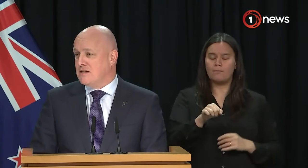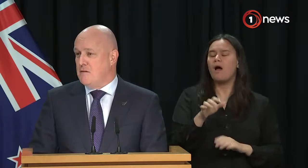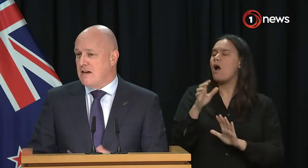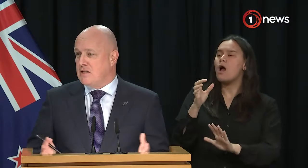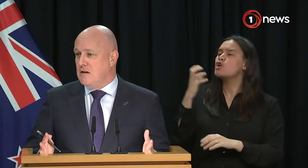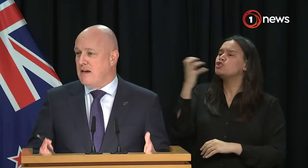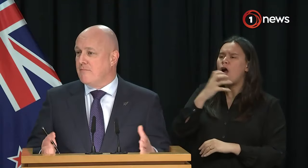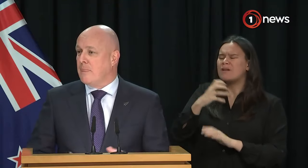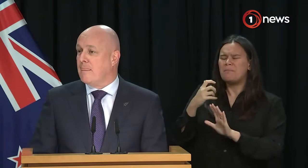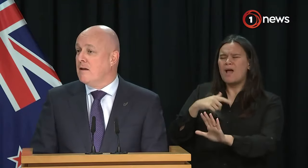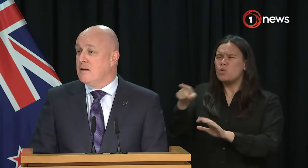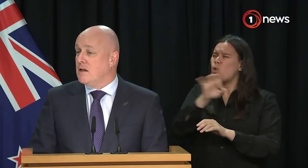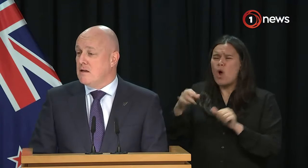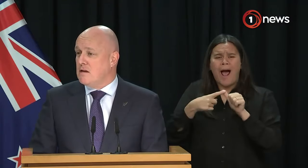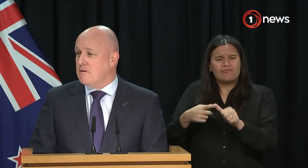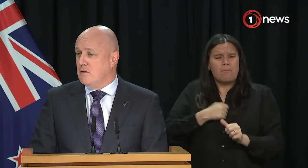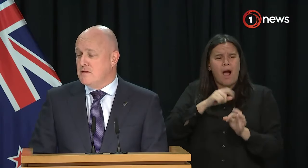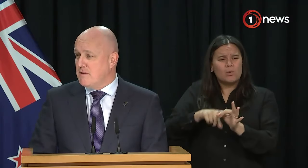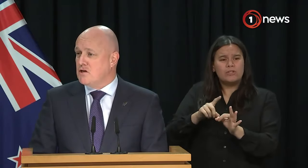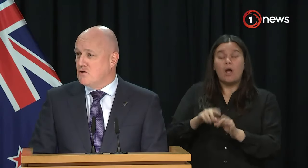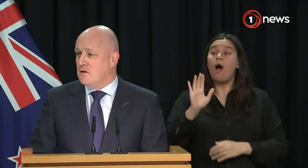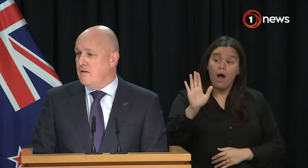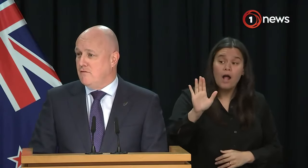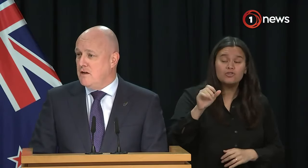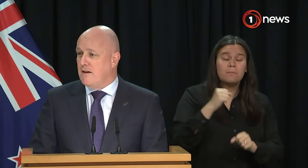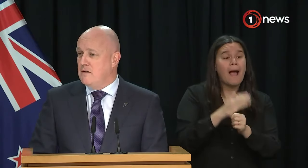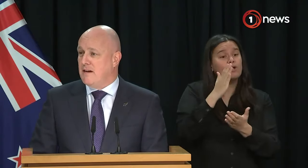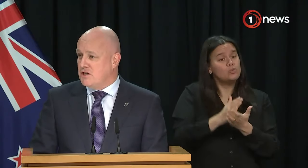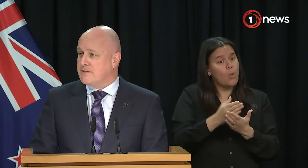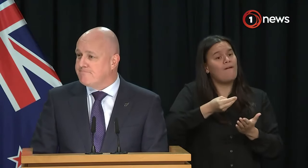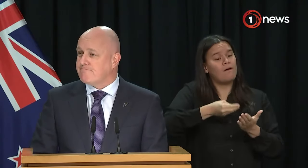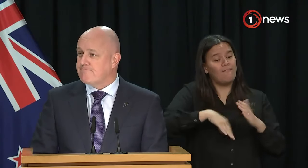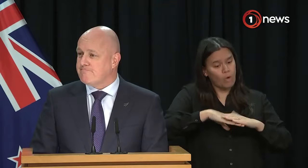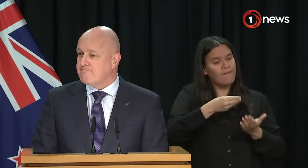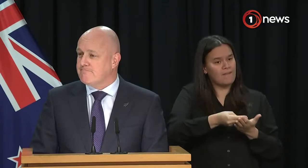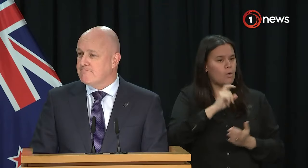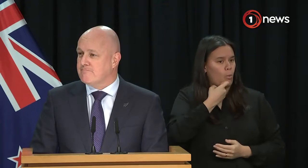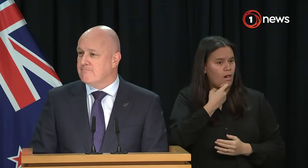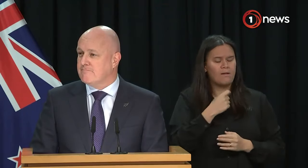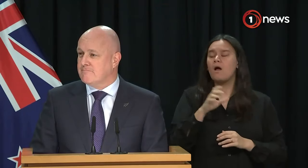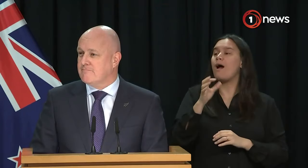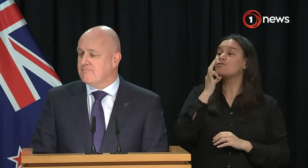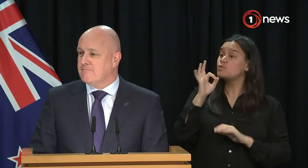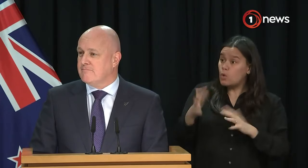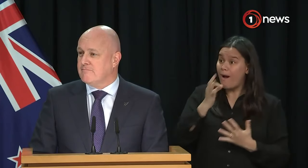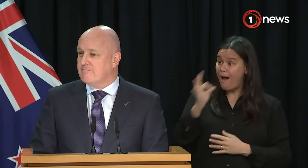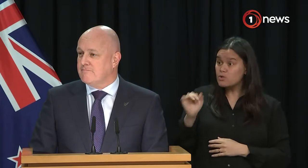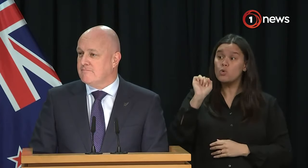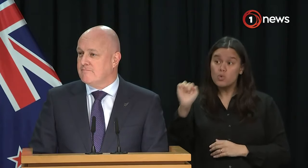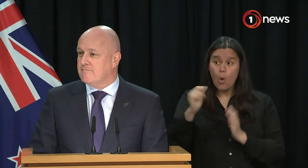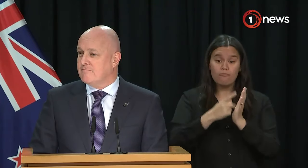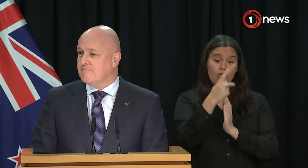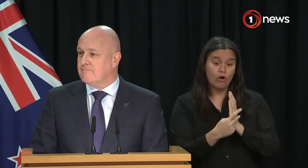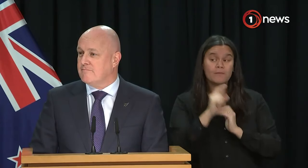getting back, we're just making sure that we have fully funded budgets. programs that you put forward in the budget will be fully